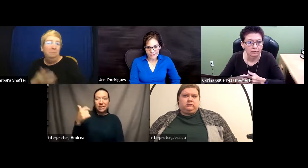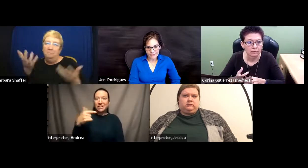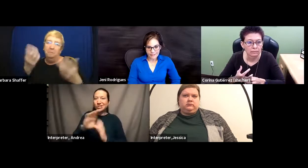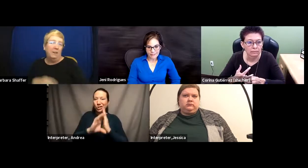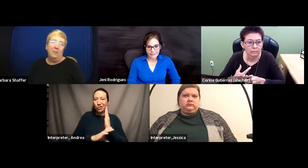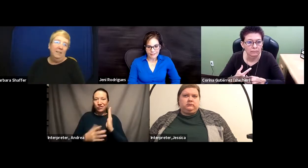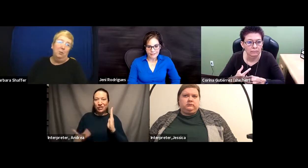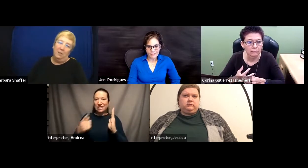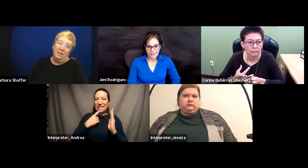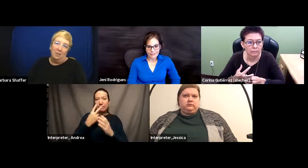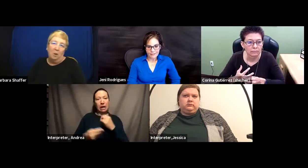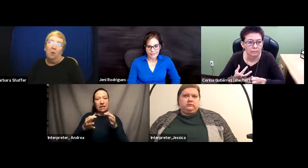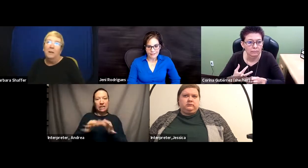But the issues continue always